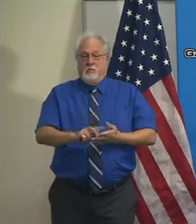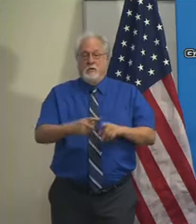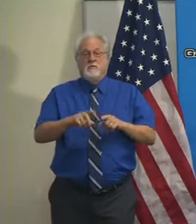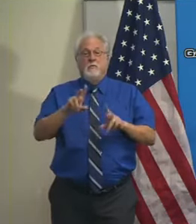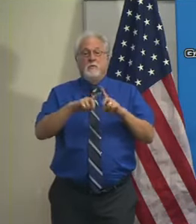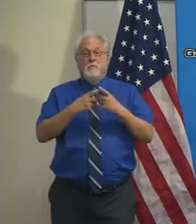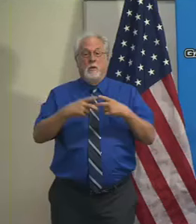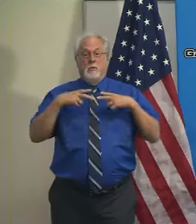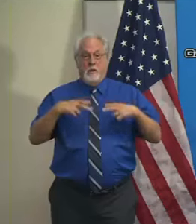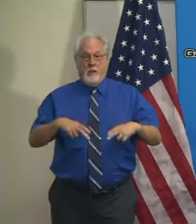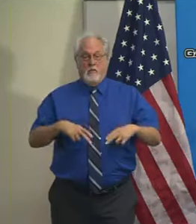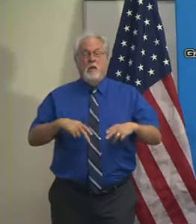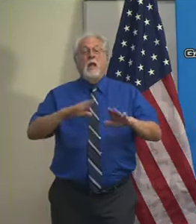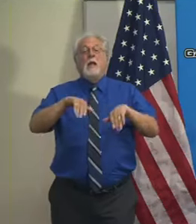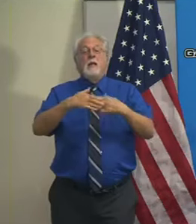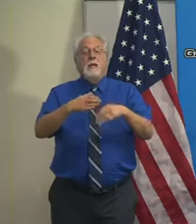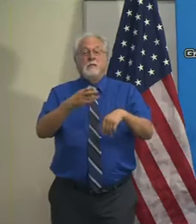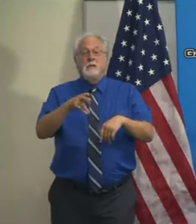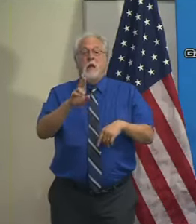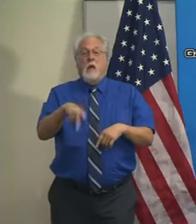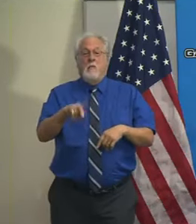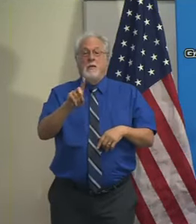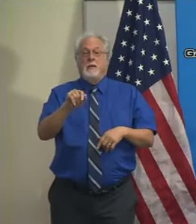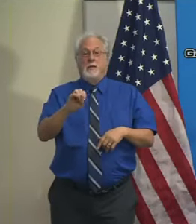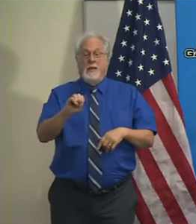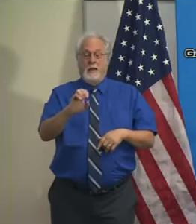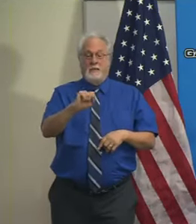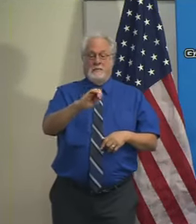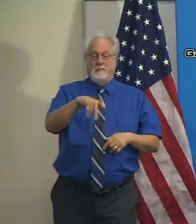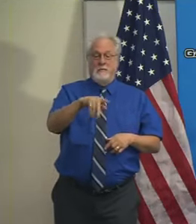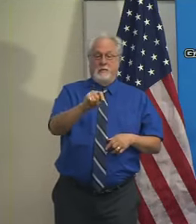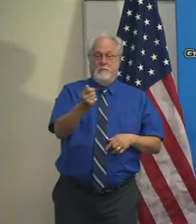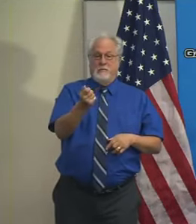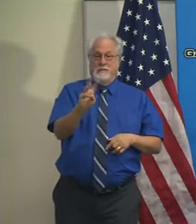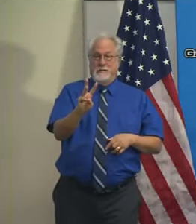The next scheduled update is on September the 16th.